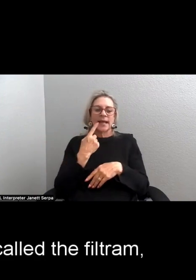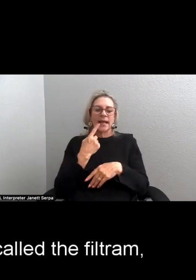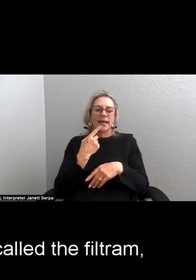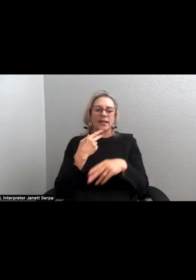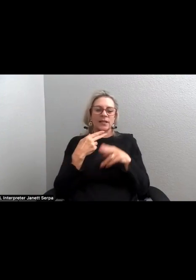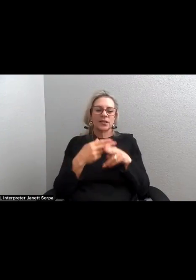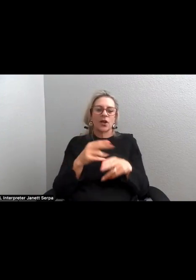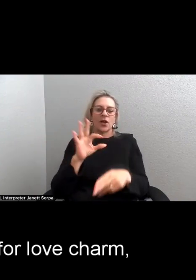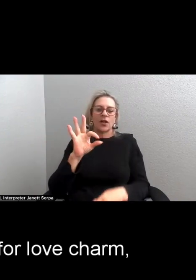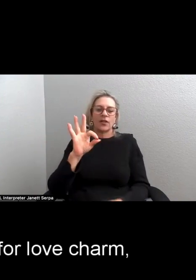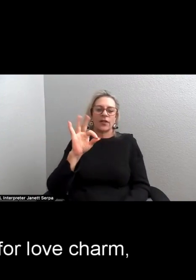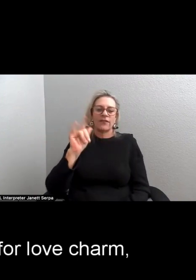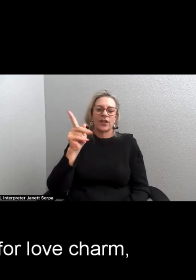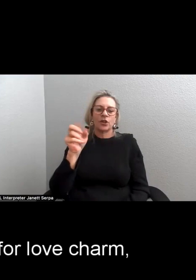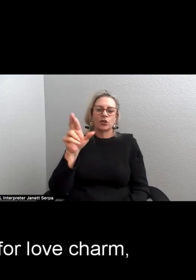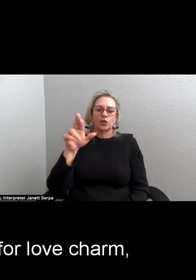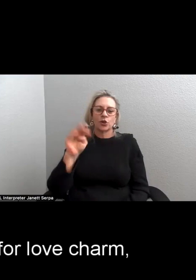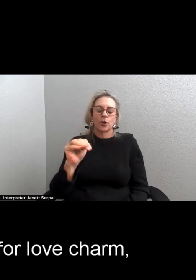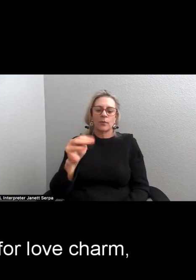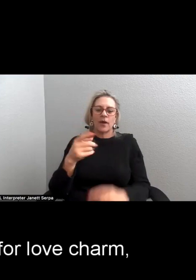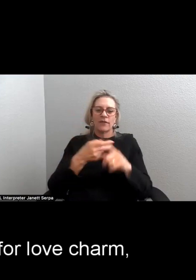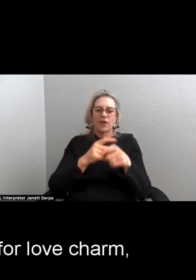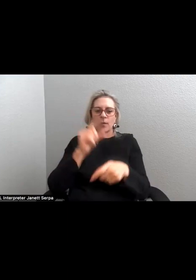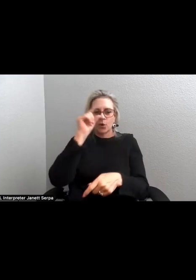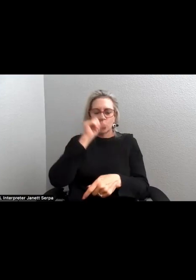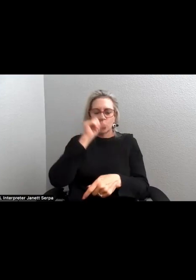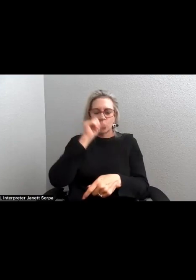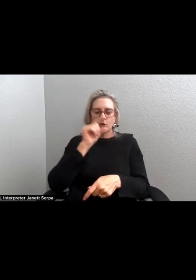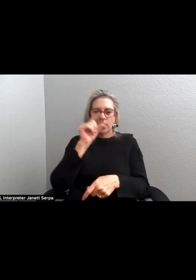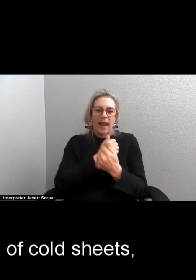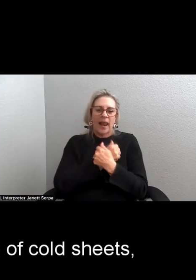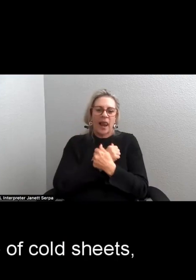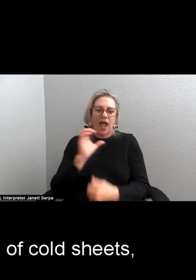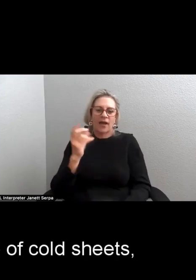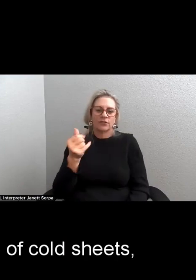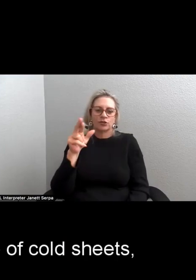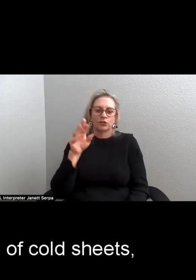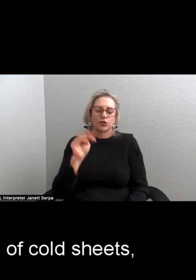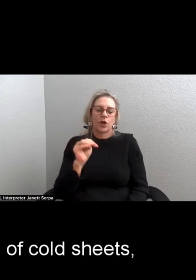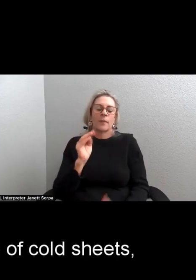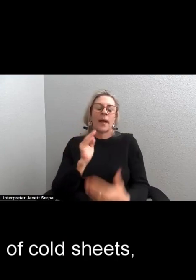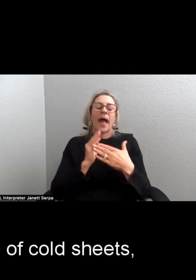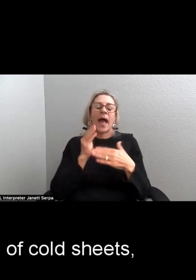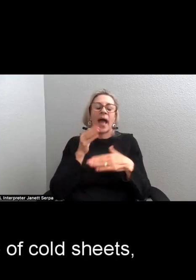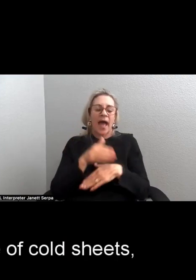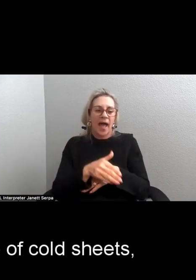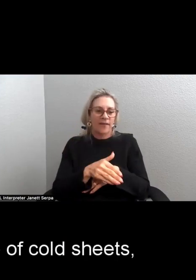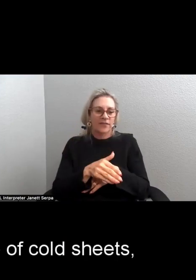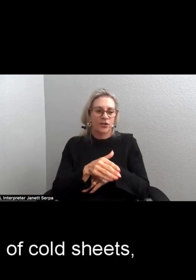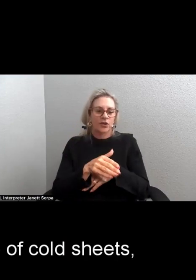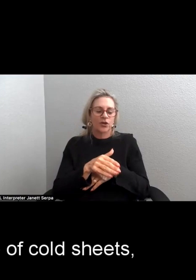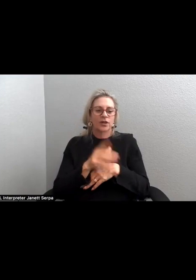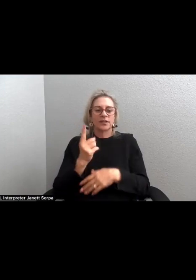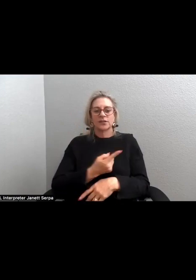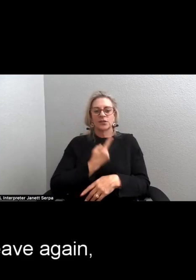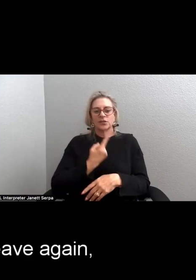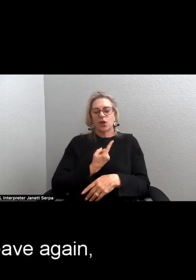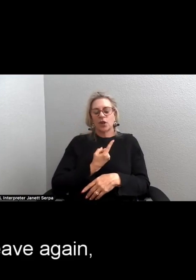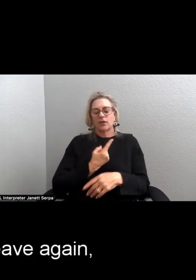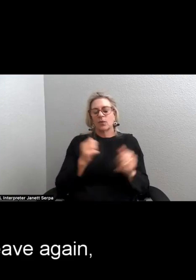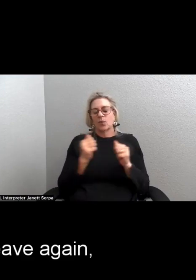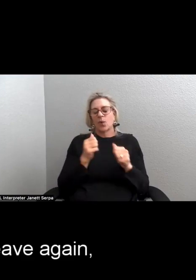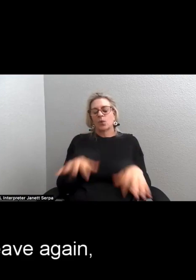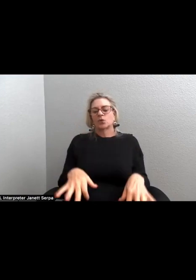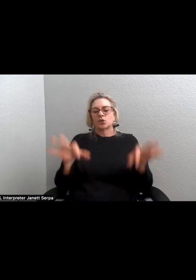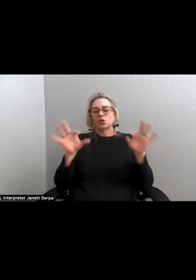philtrum, from the Greek for love charm, after the solitude of cold sheets when